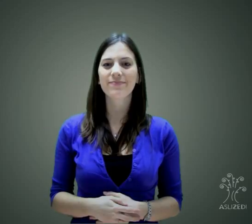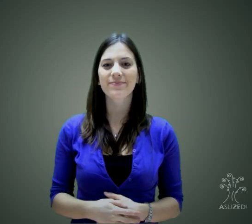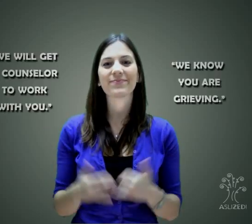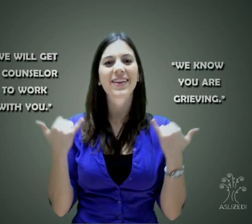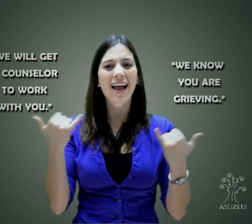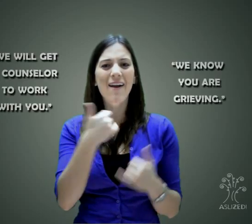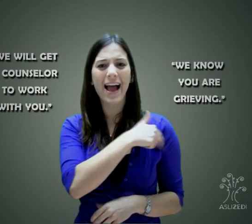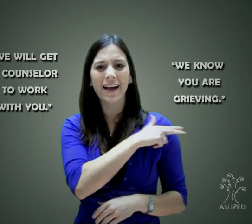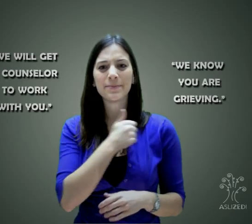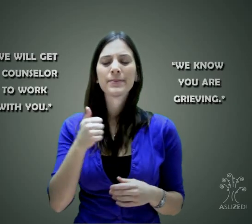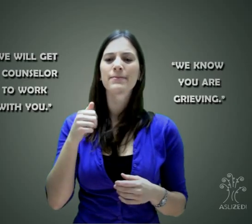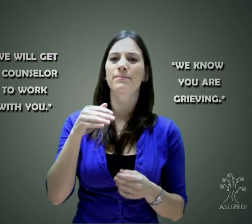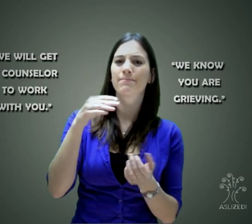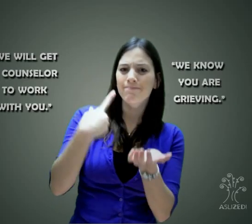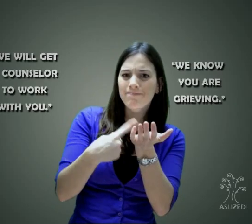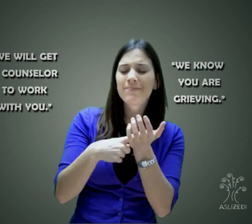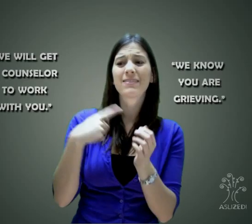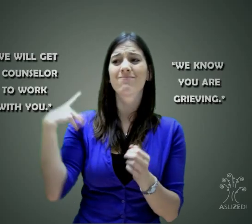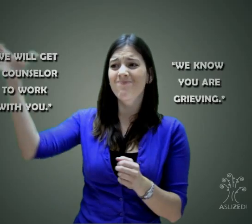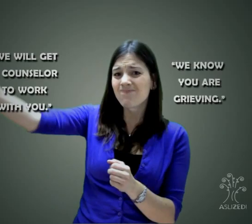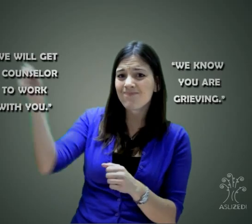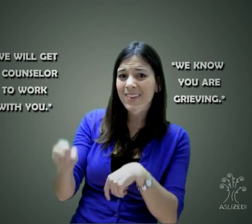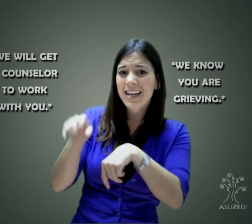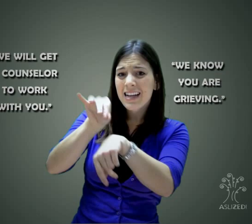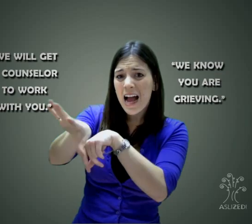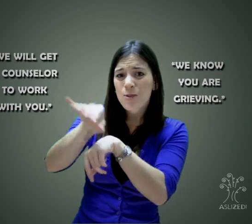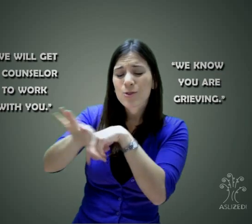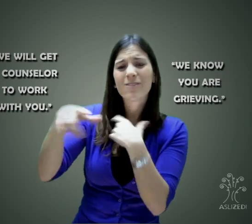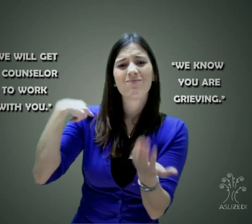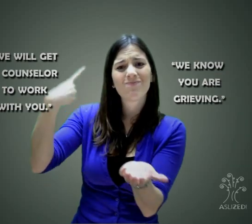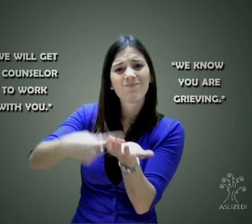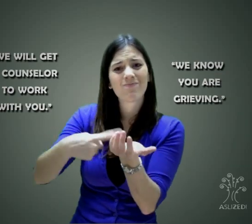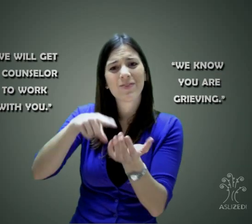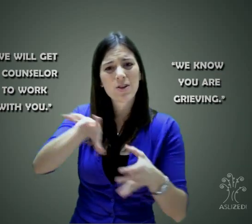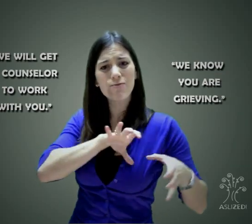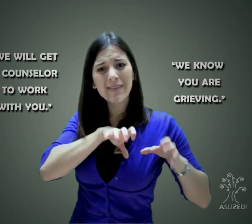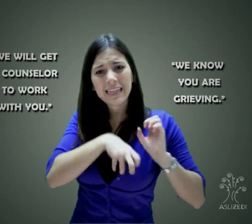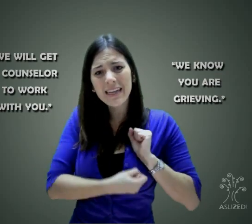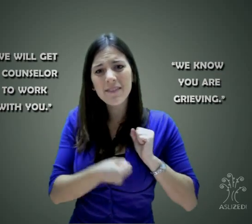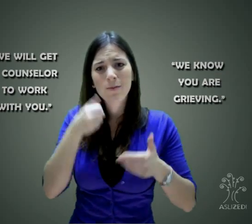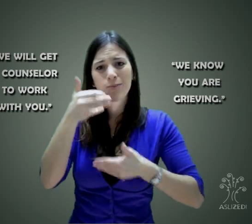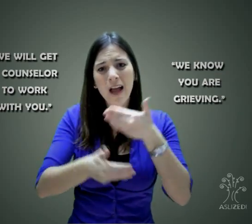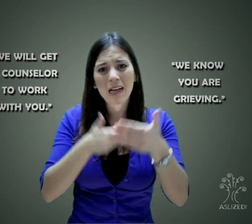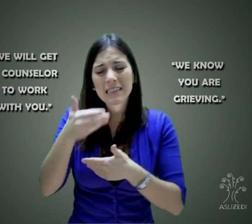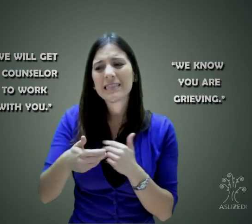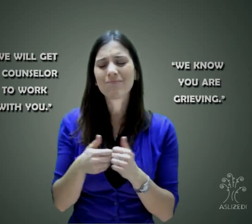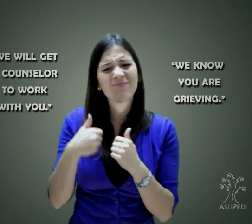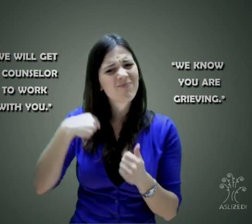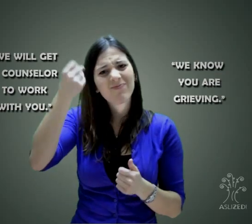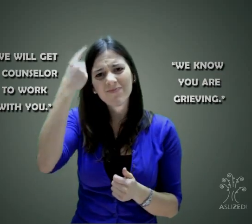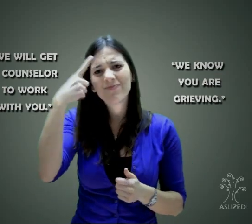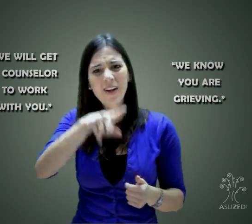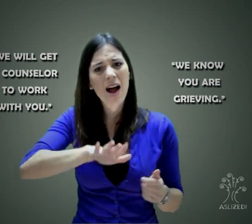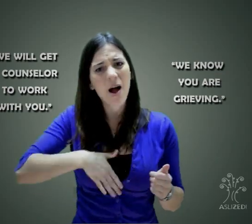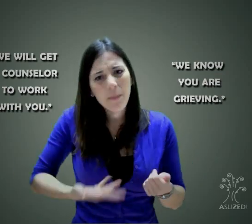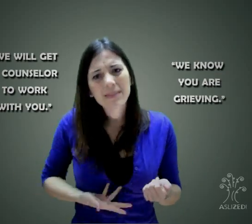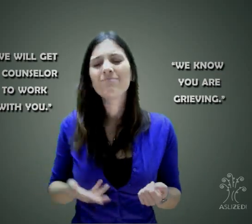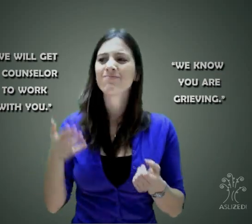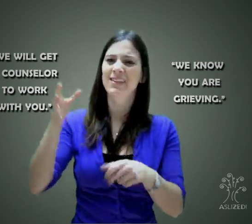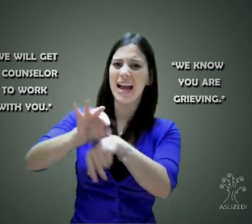Doctors and hospital personnel typically also say, know you're grieving, so we'll get you a counselor to work with you to discuss the grieving process. This